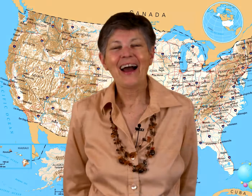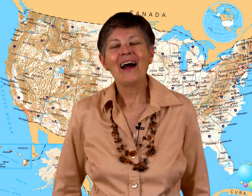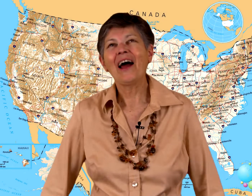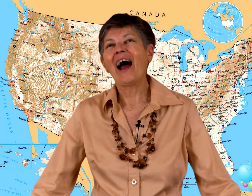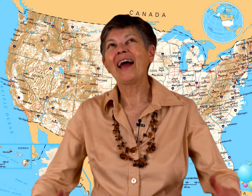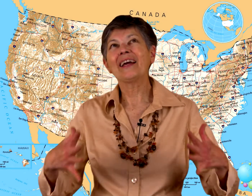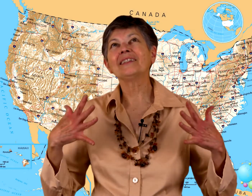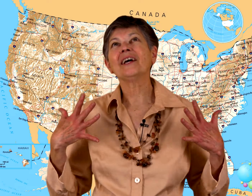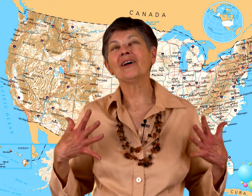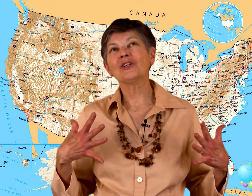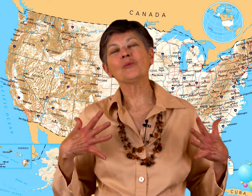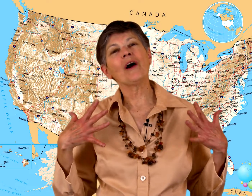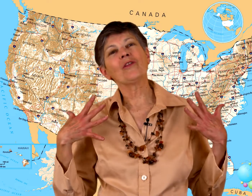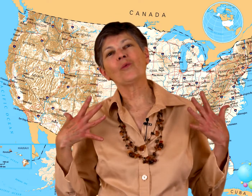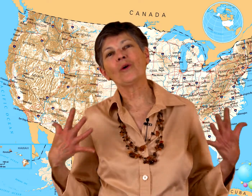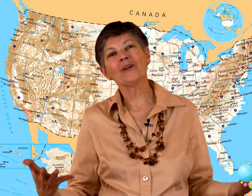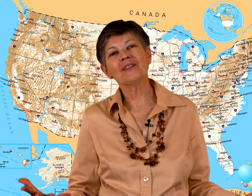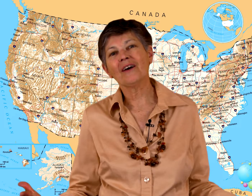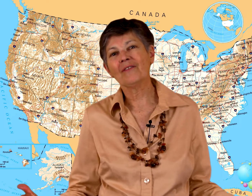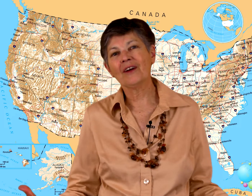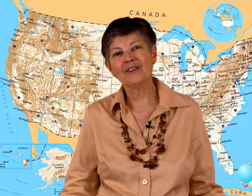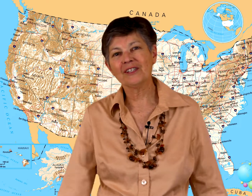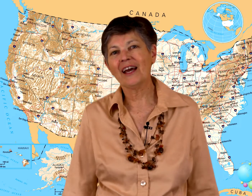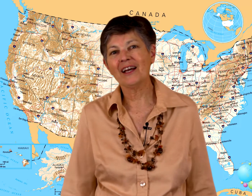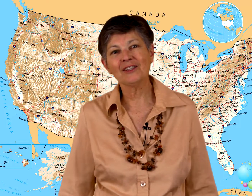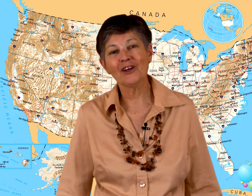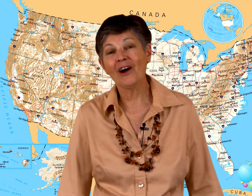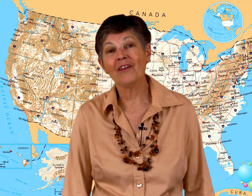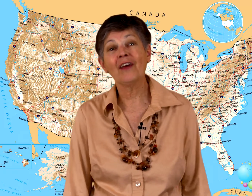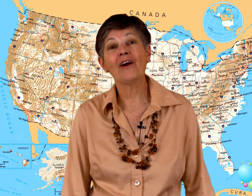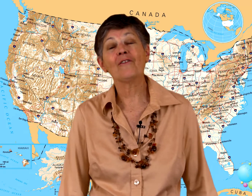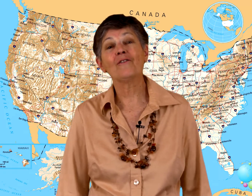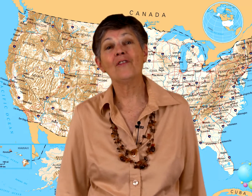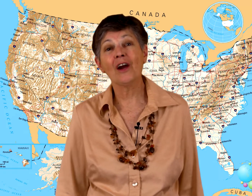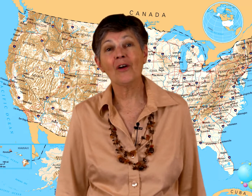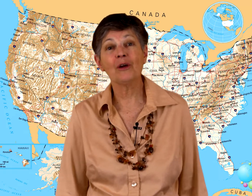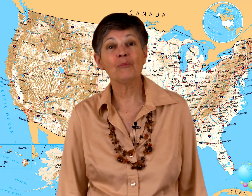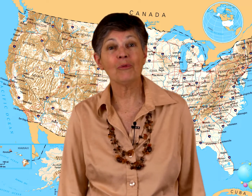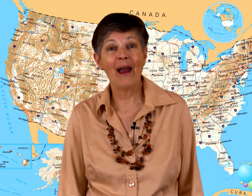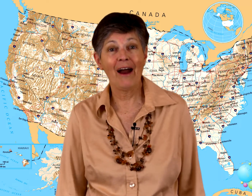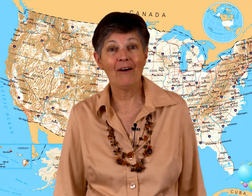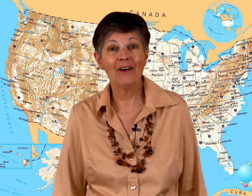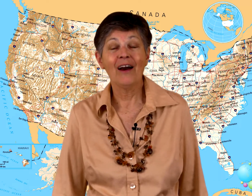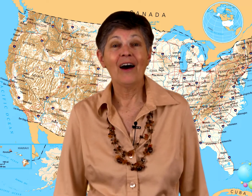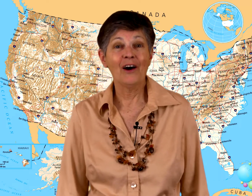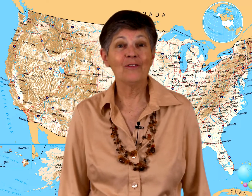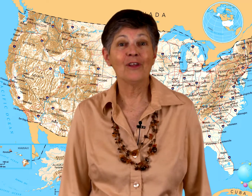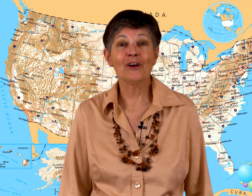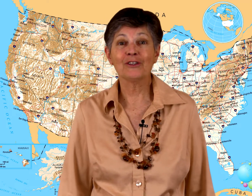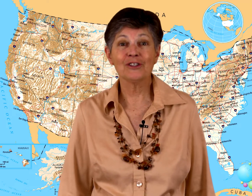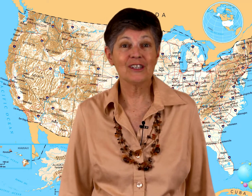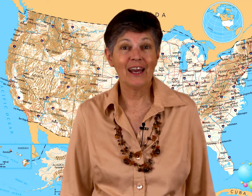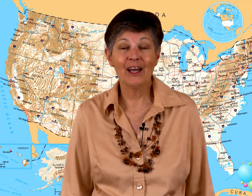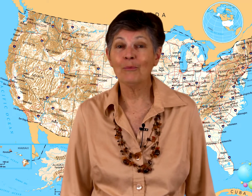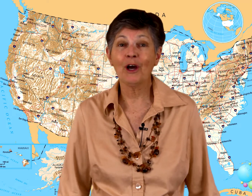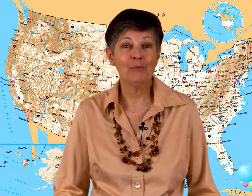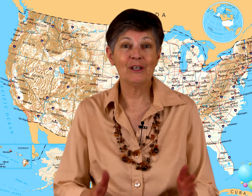Now I can tell just by the words of their state song that they are very proud of their state. It might be